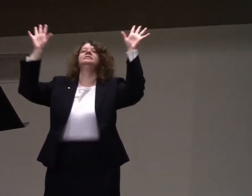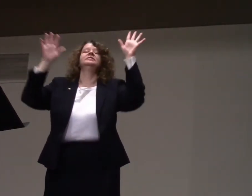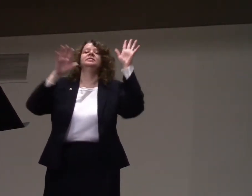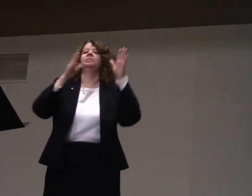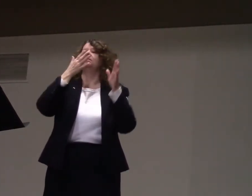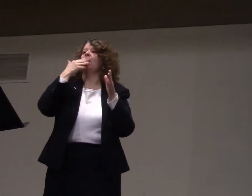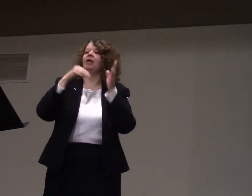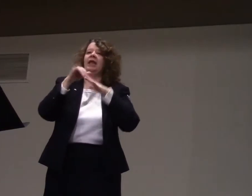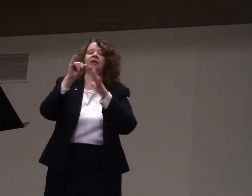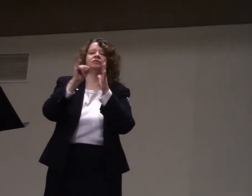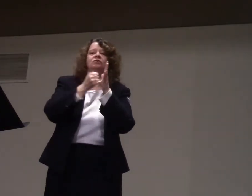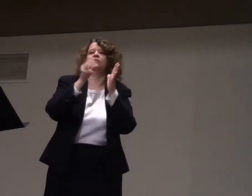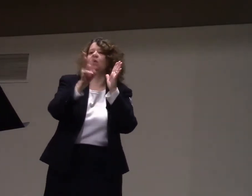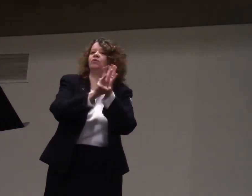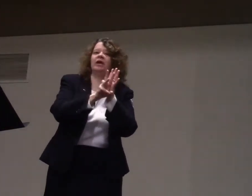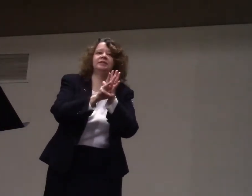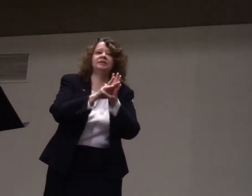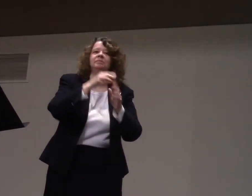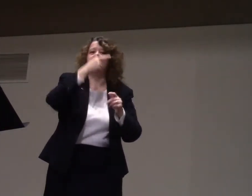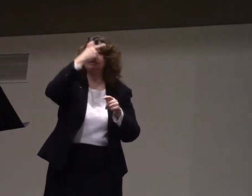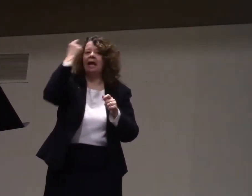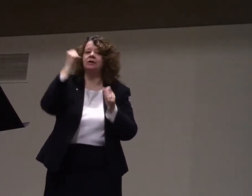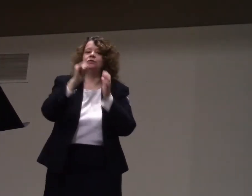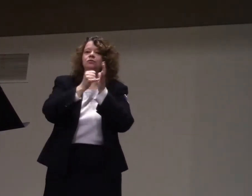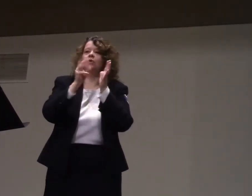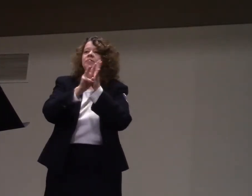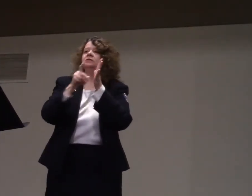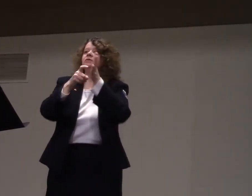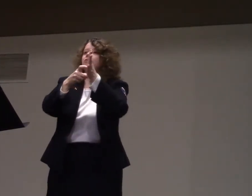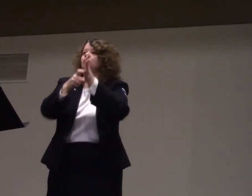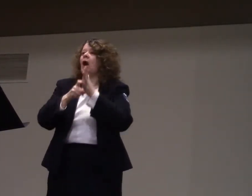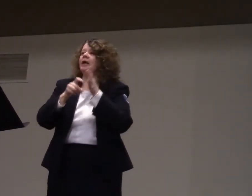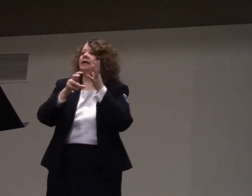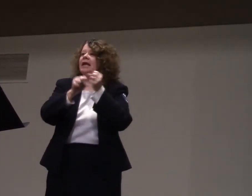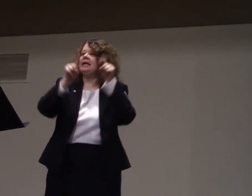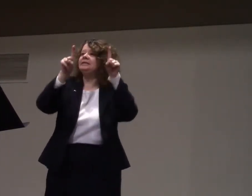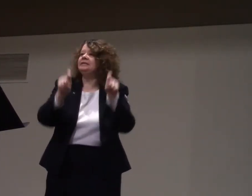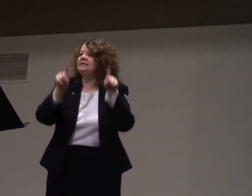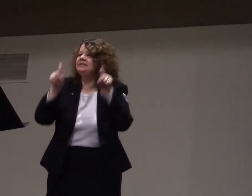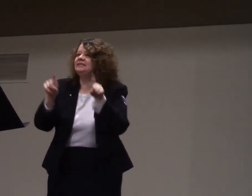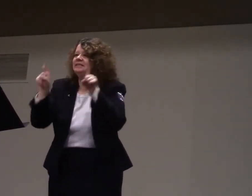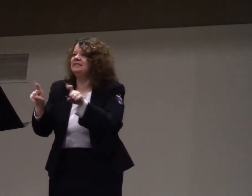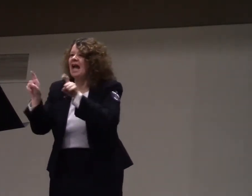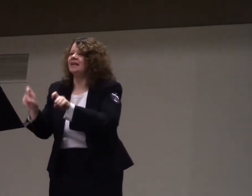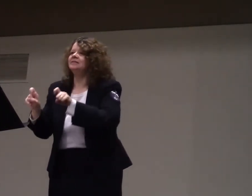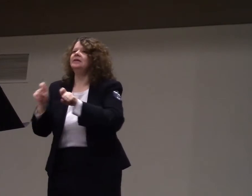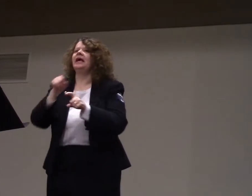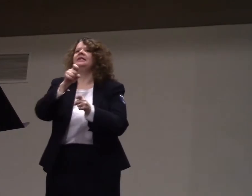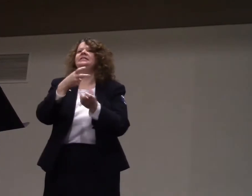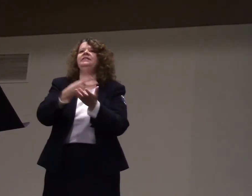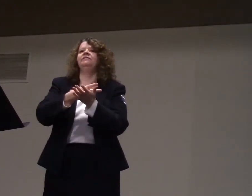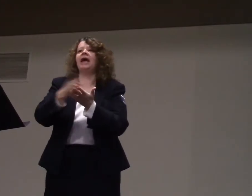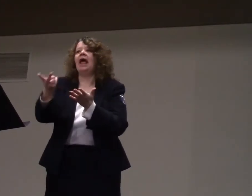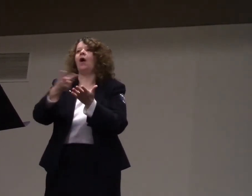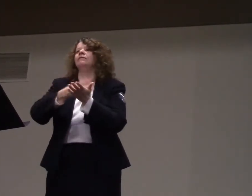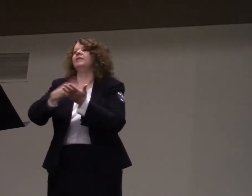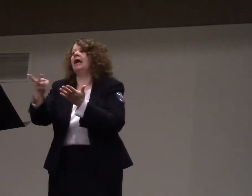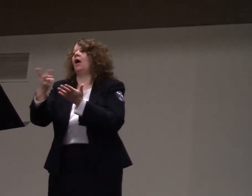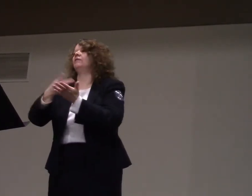And understanding it all. And the Jehovah Witnesses, they required attacks. And they kept on